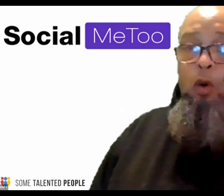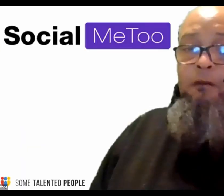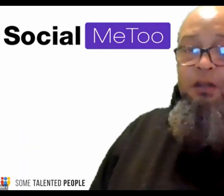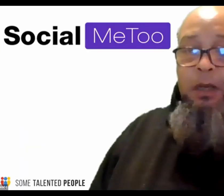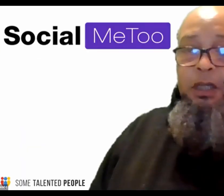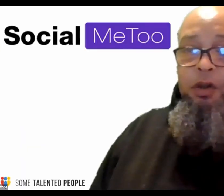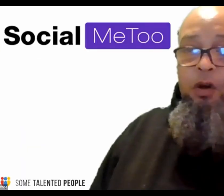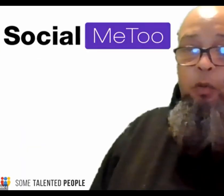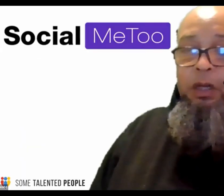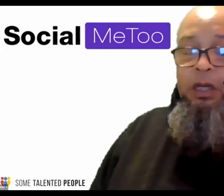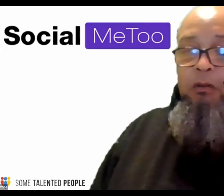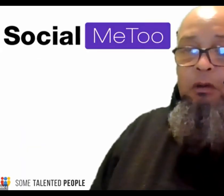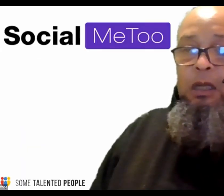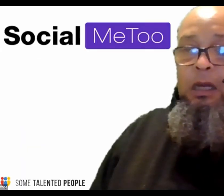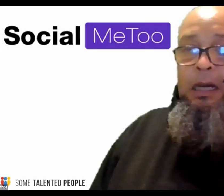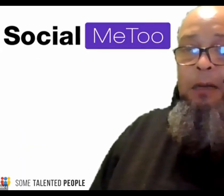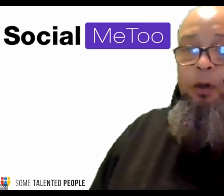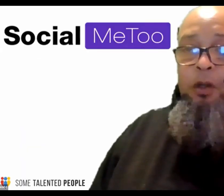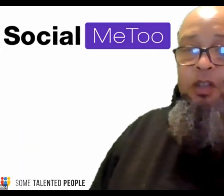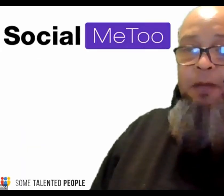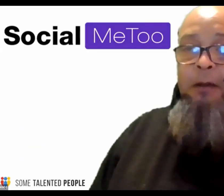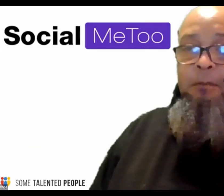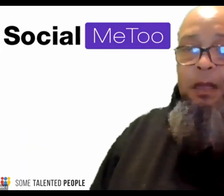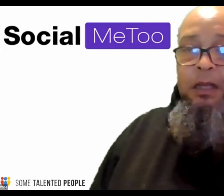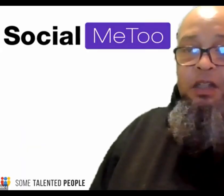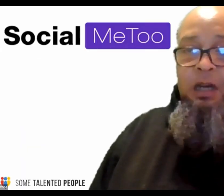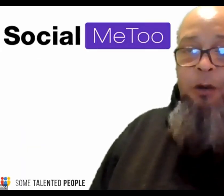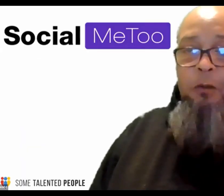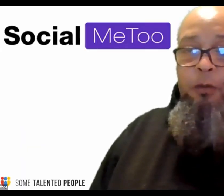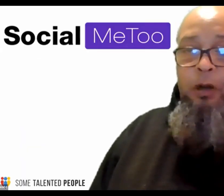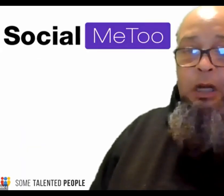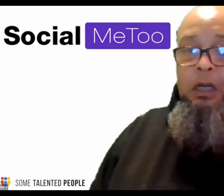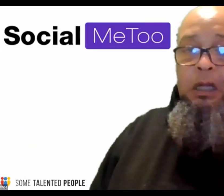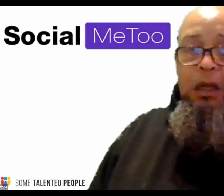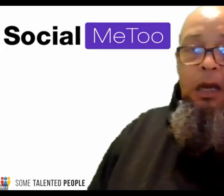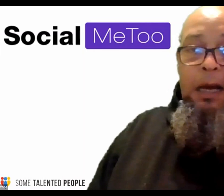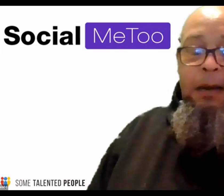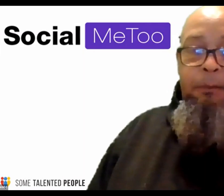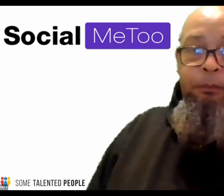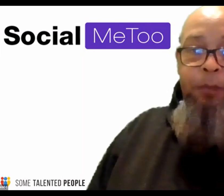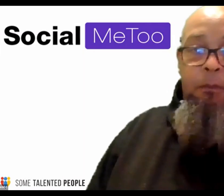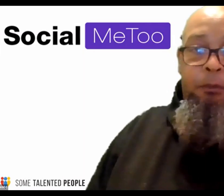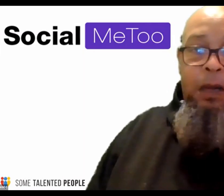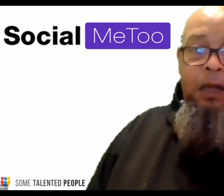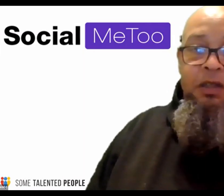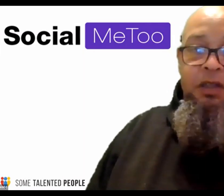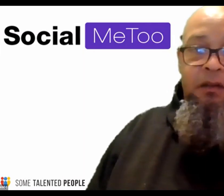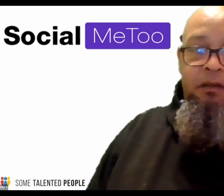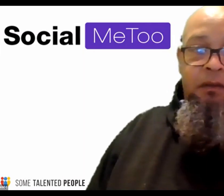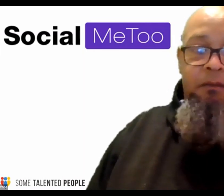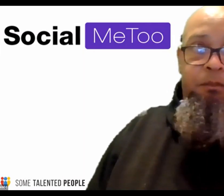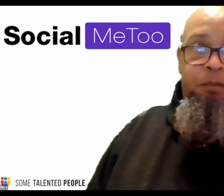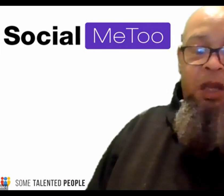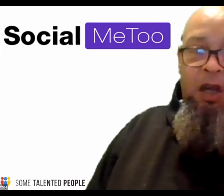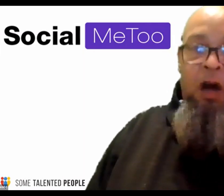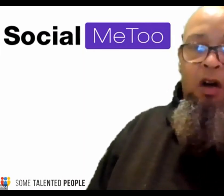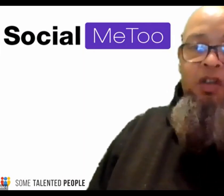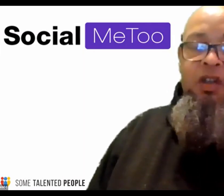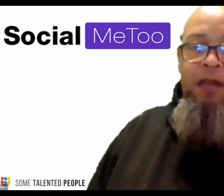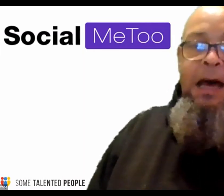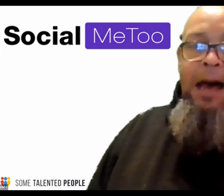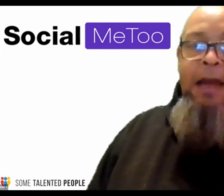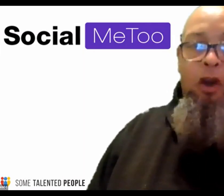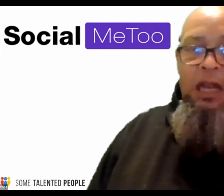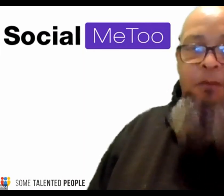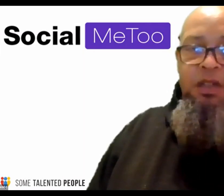them all off to make sure we don't uh put something up there that's inappropriate um but because